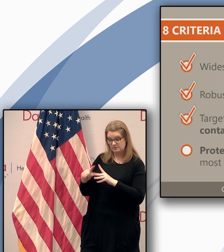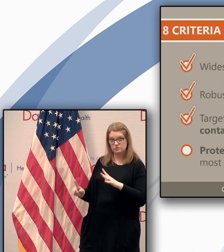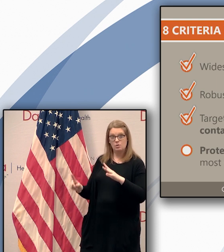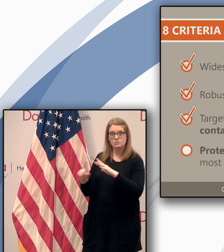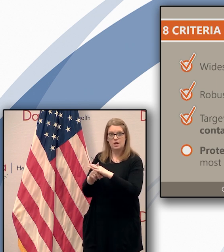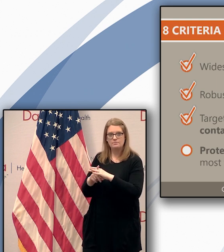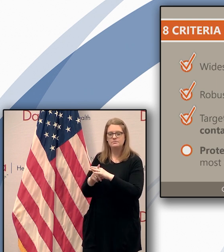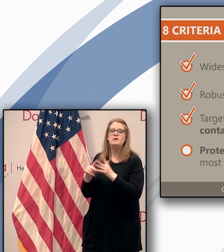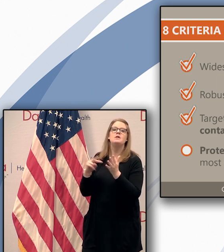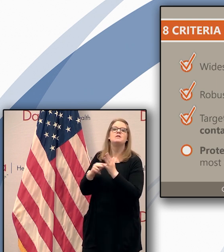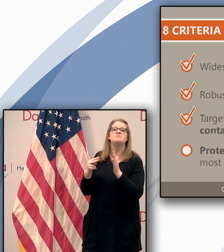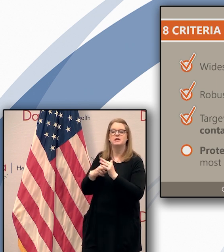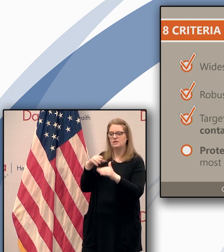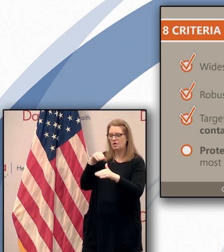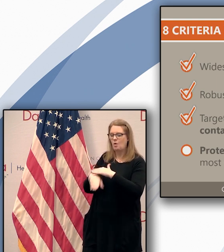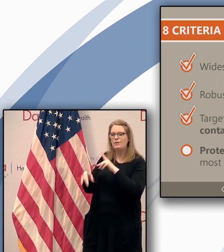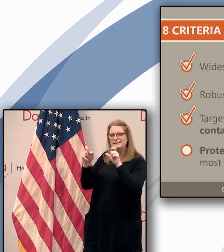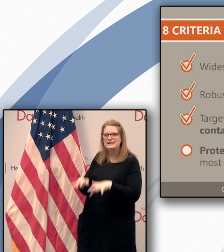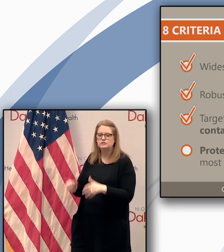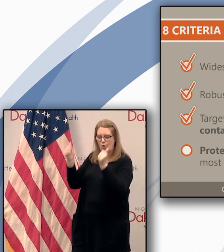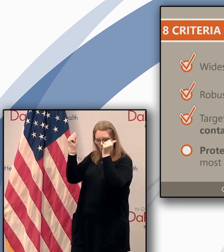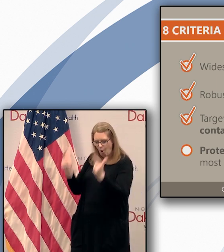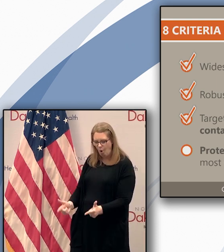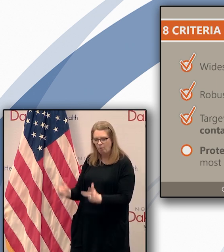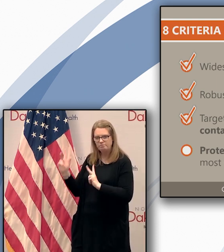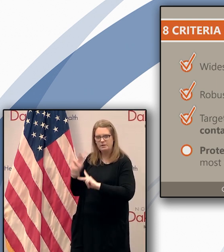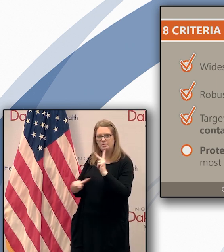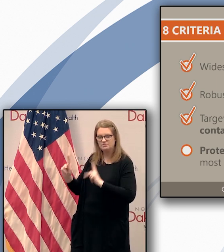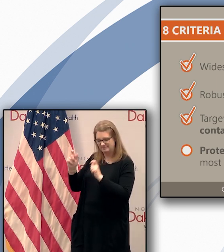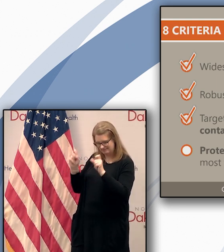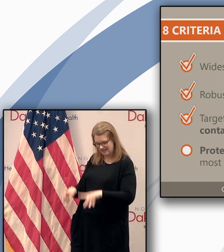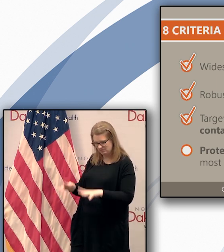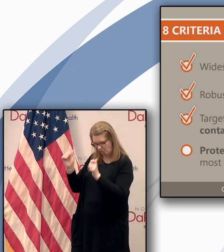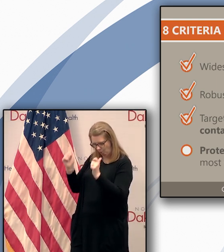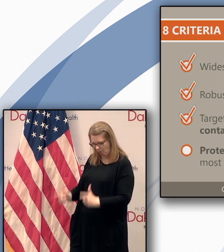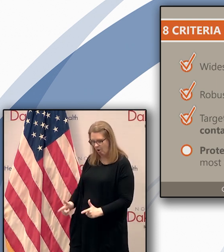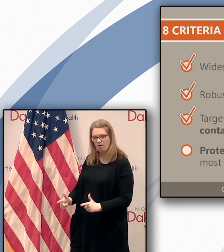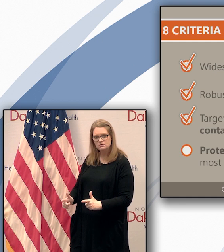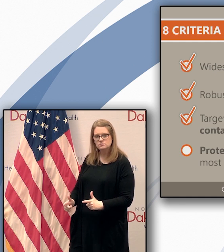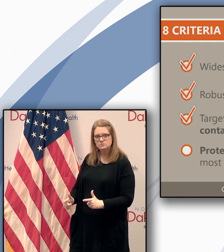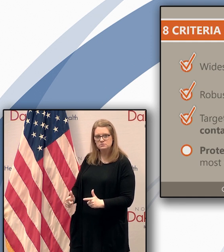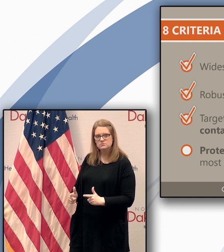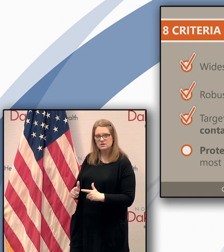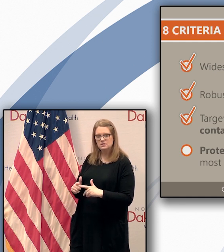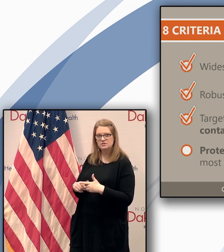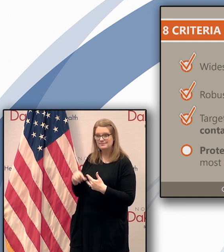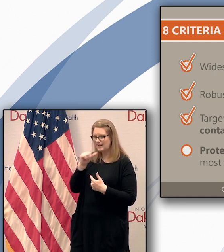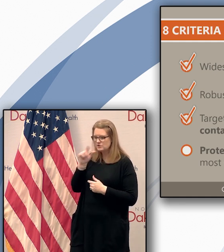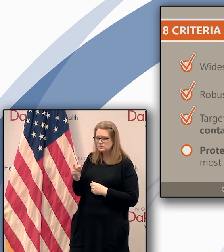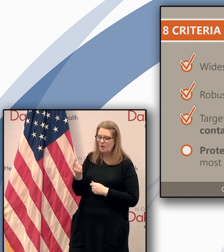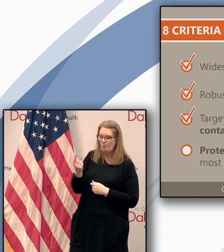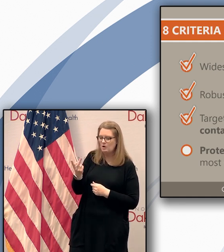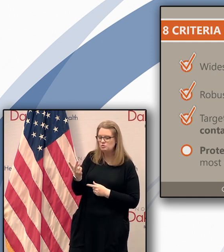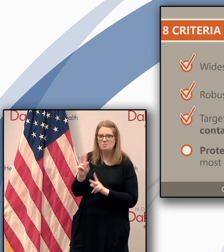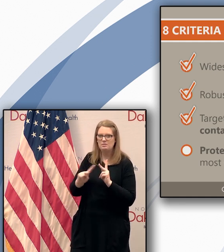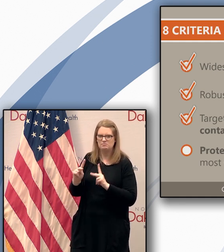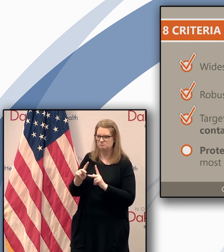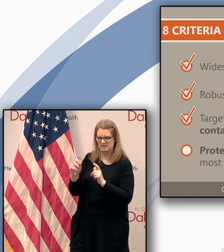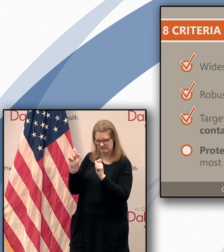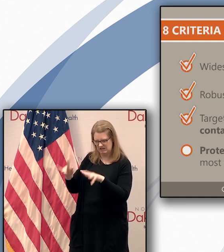in and want to test all the residents and all the staff and that's uh that's going well and we'll continue to expand that capability